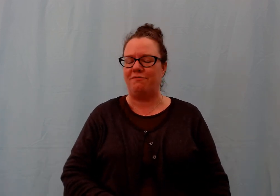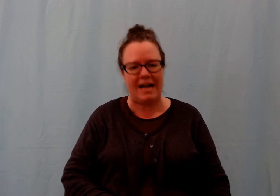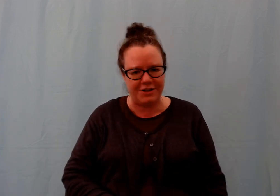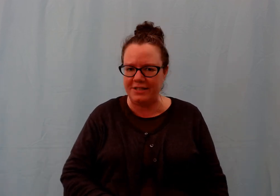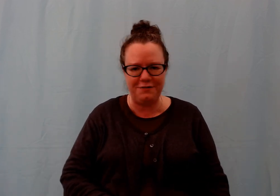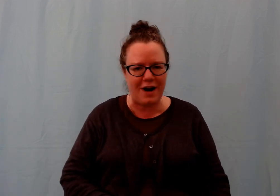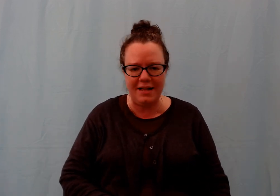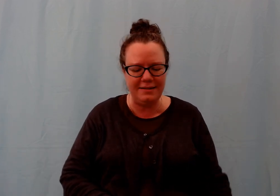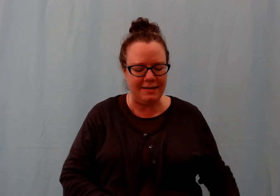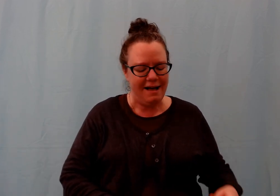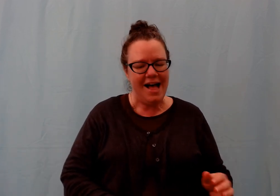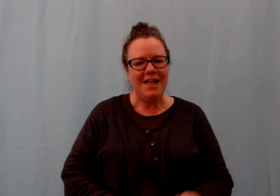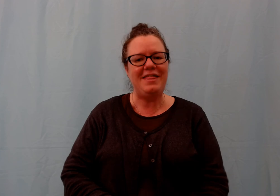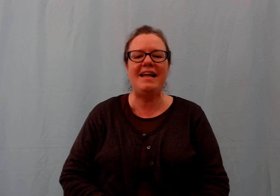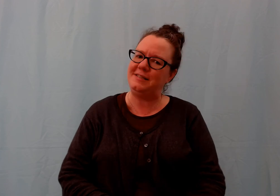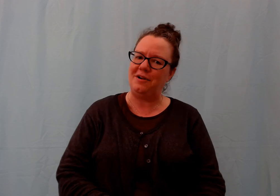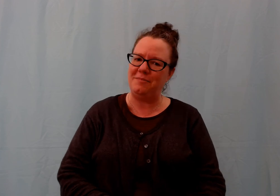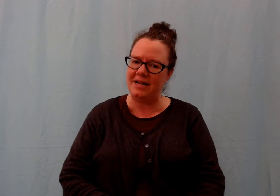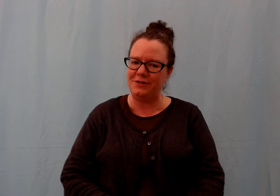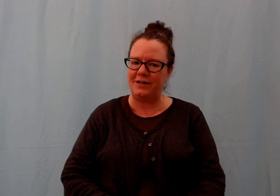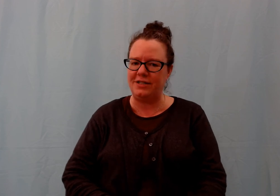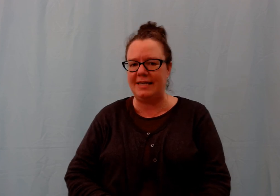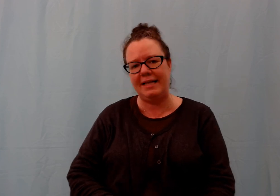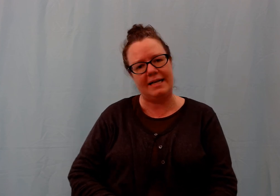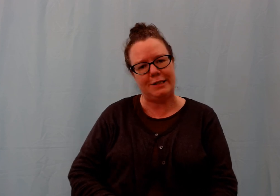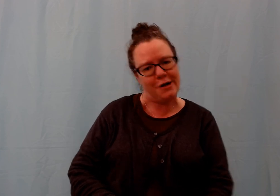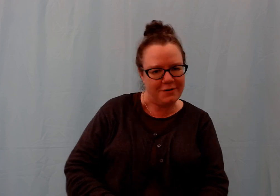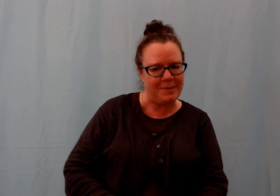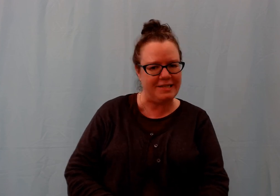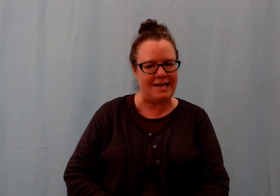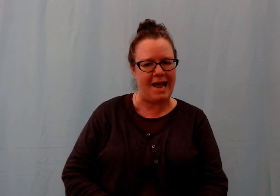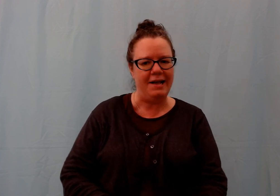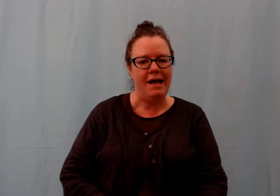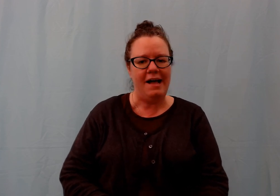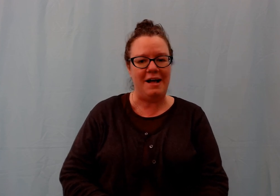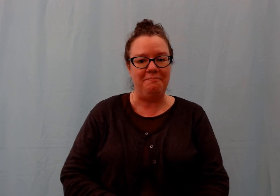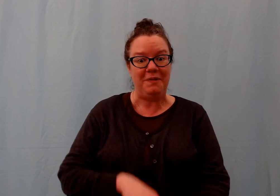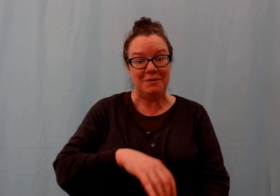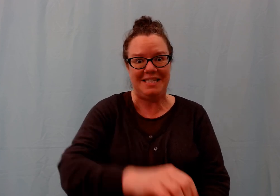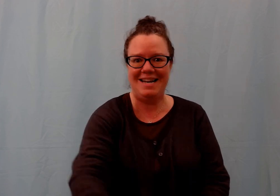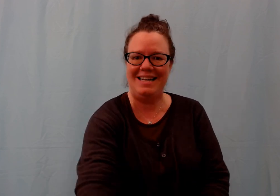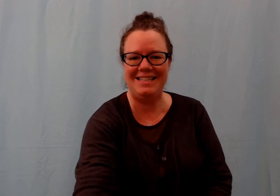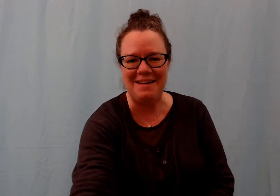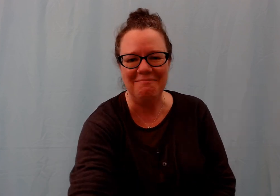directions, friends. Thanks so much for singing that song with me today. Um, we'll see you next time.